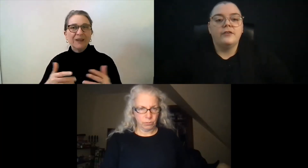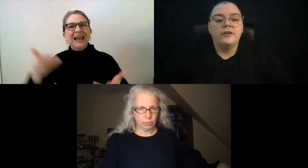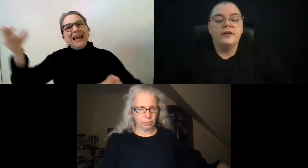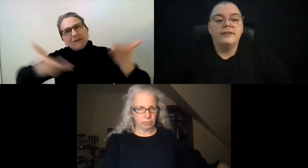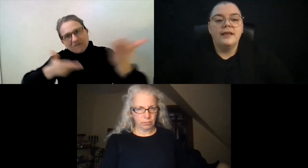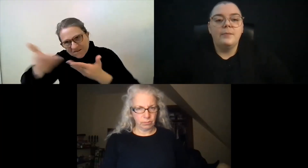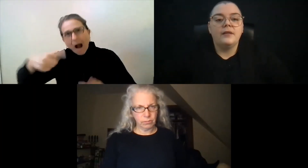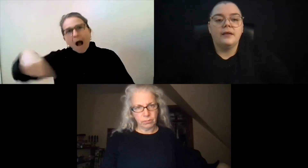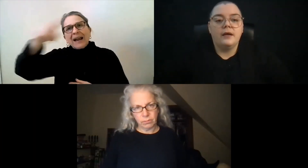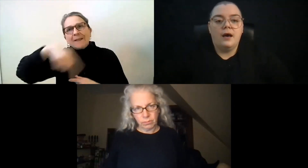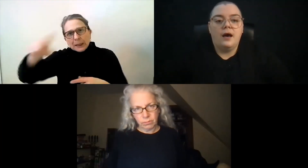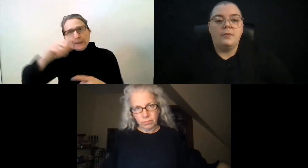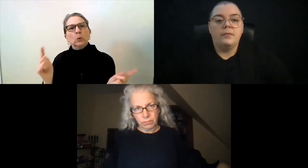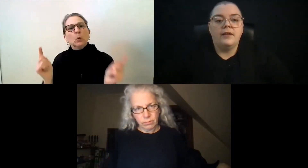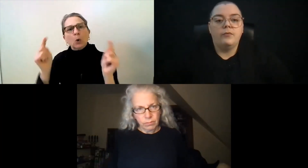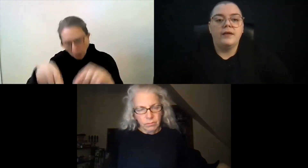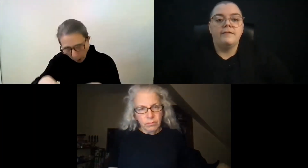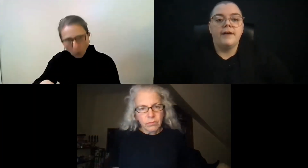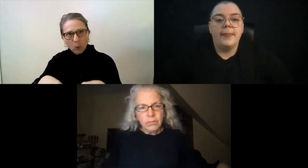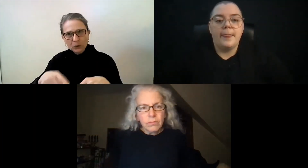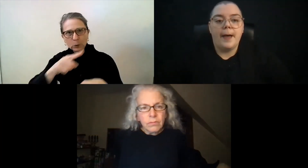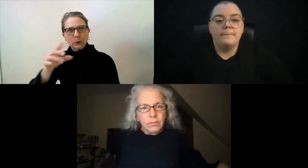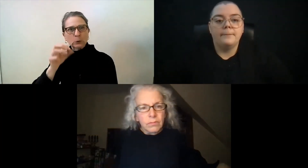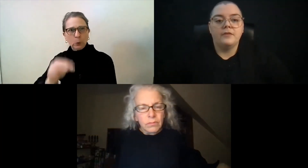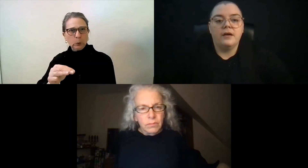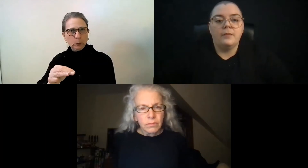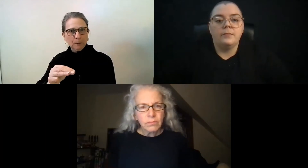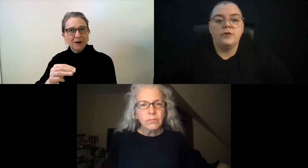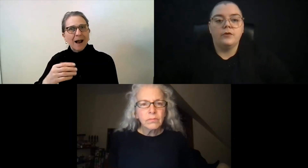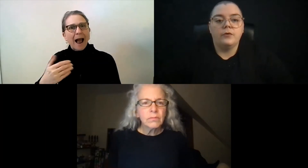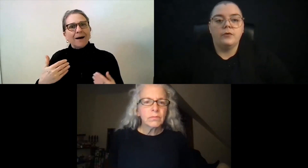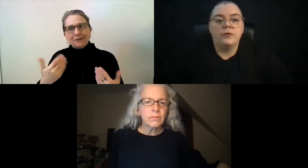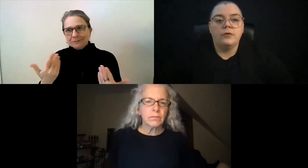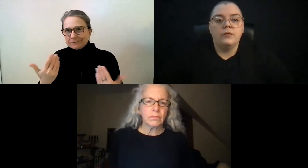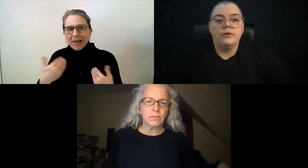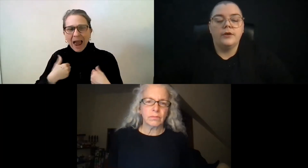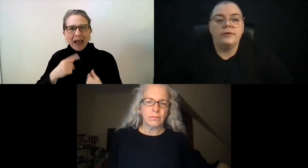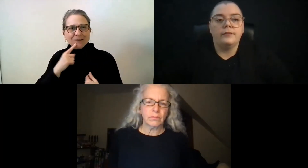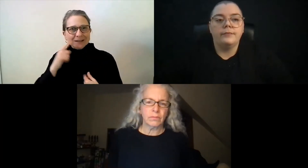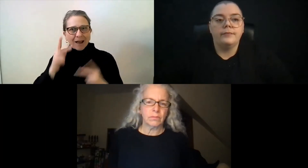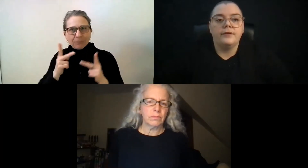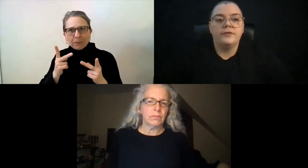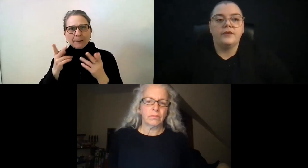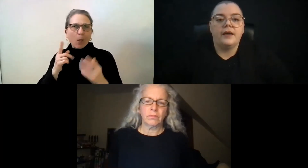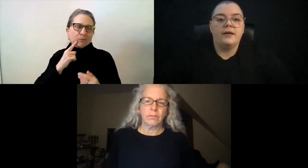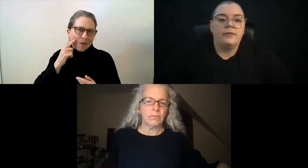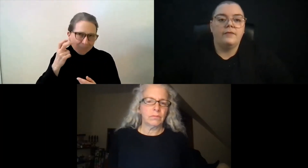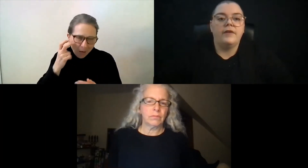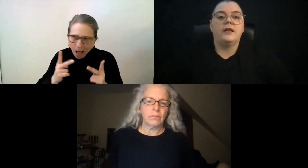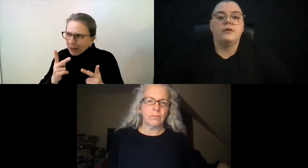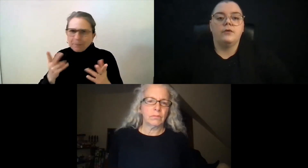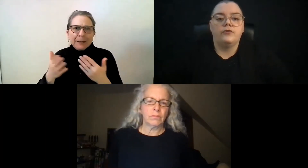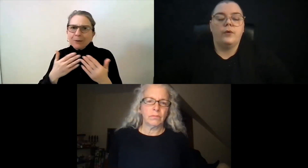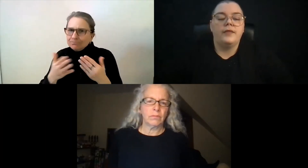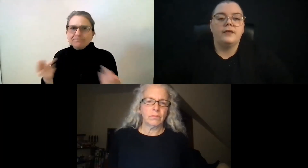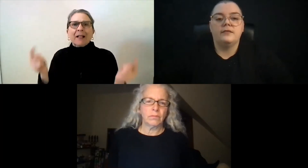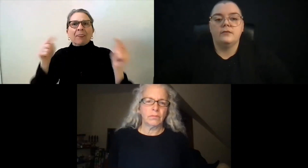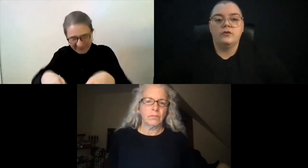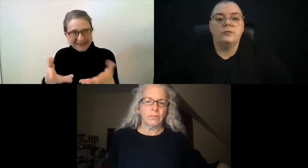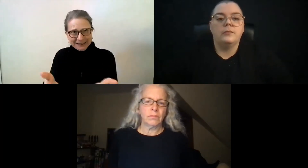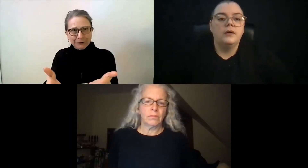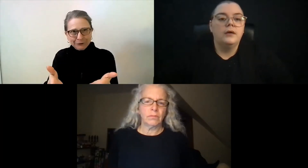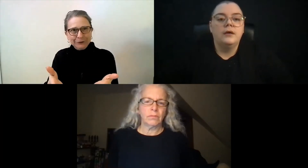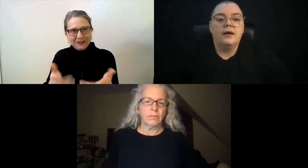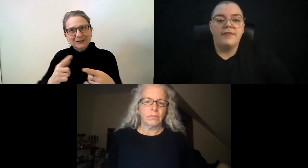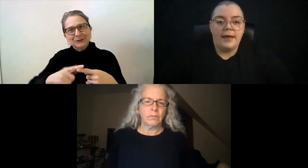Legislators typically come if we invite them to come to, you know, if you say we're inviting you to join this